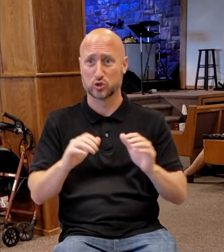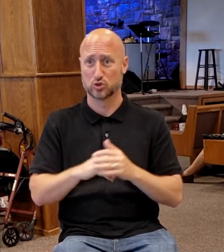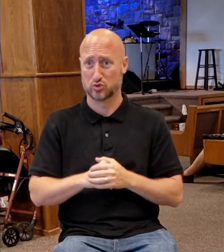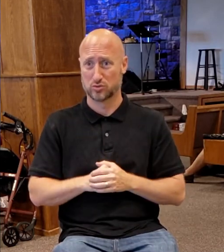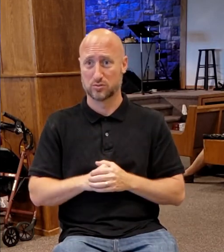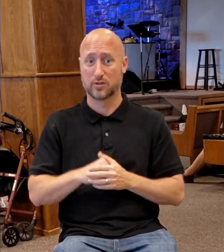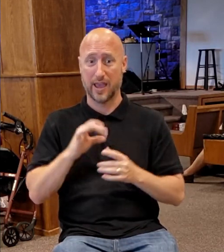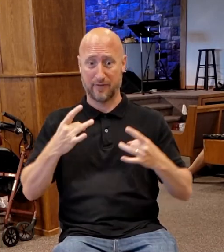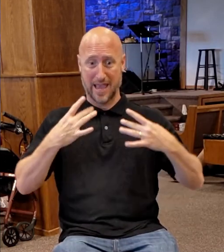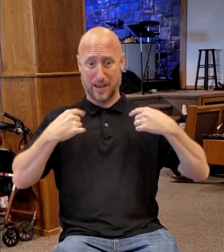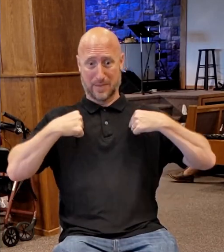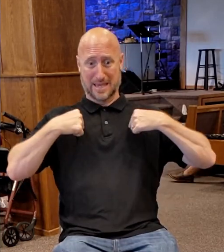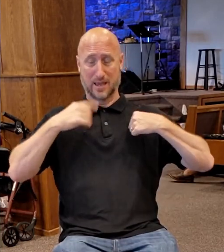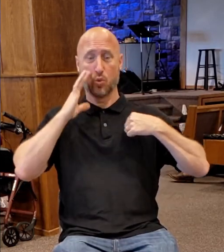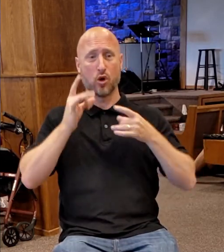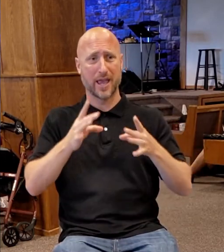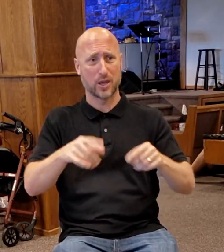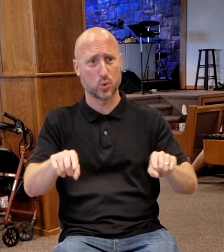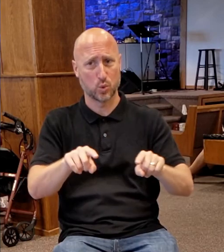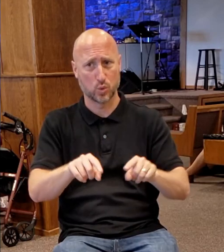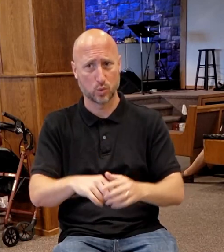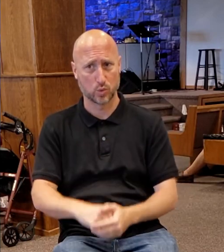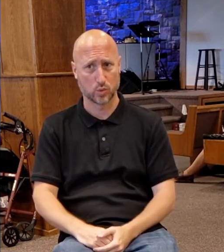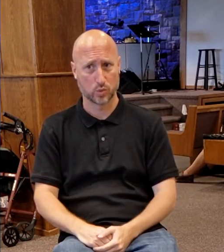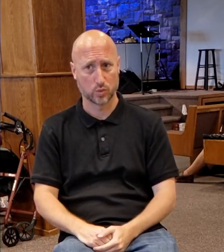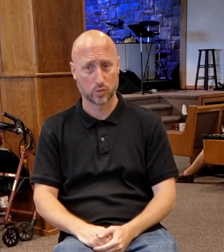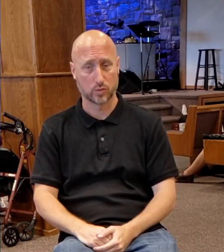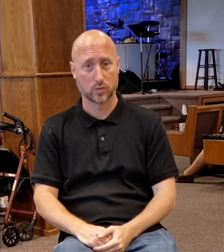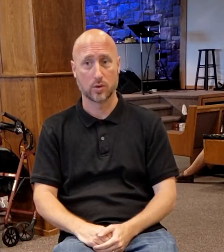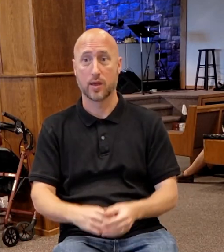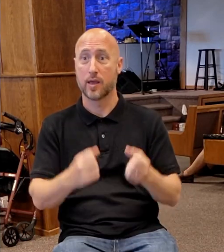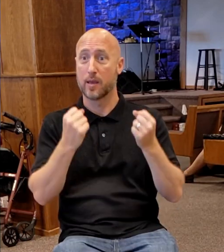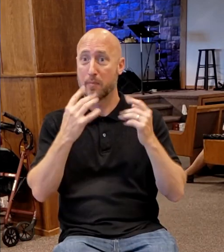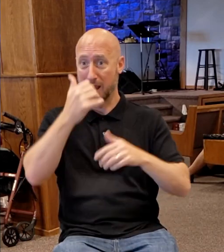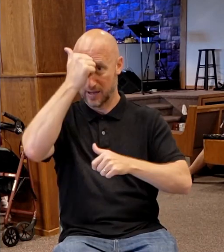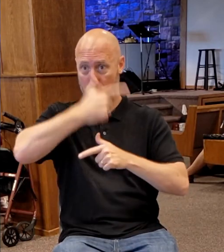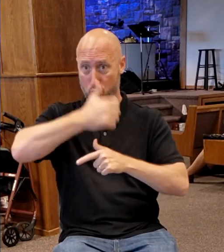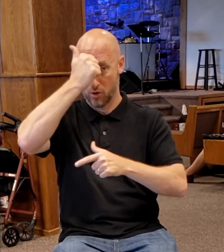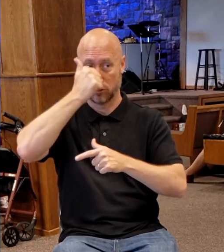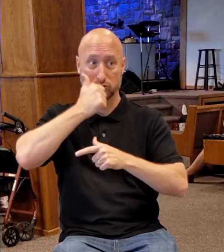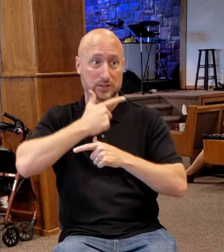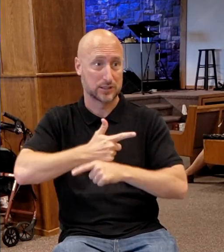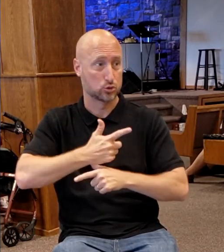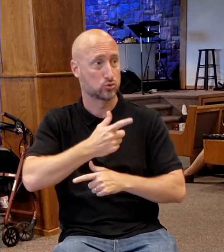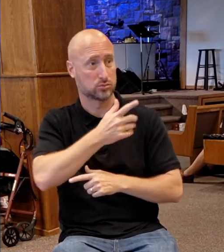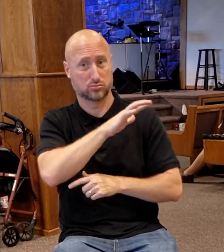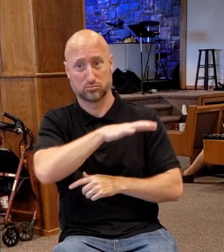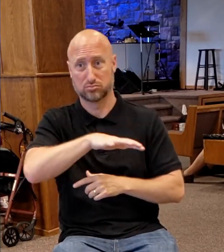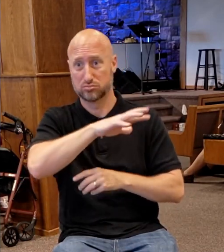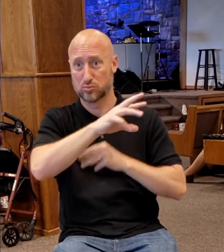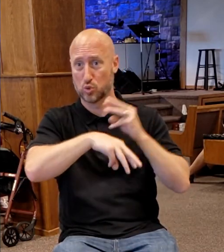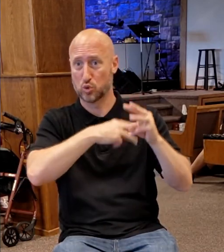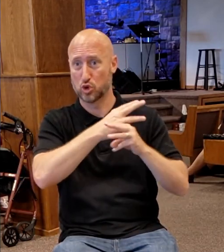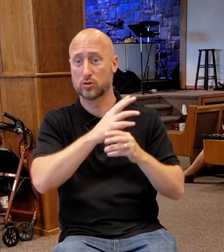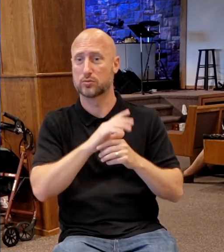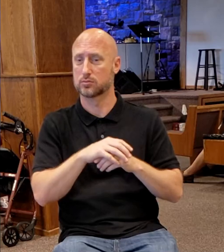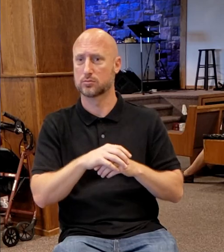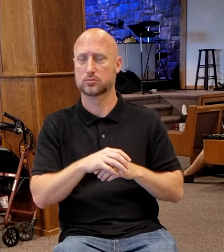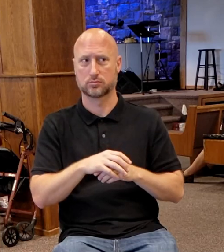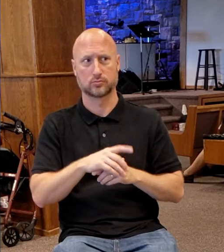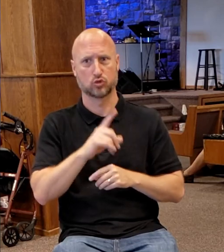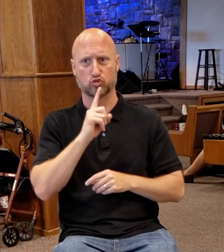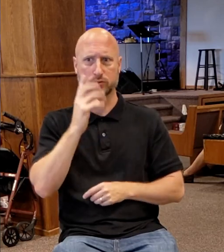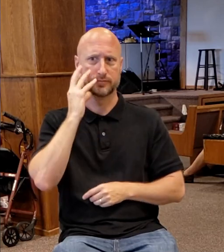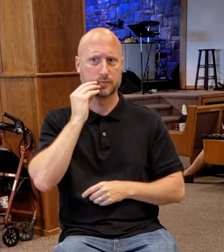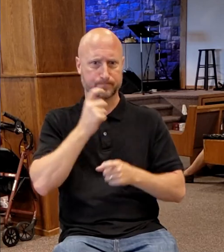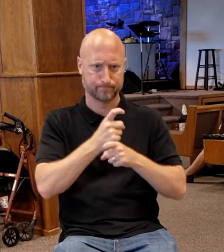first of all, it's a greater reality for many of our brethren around the world. The great church in China, fastest